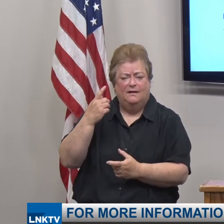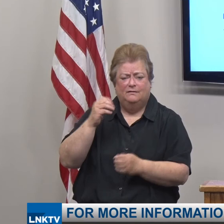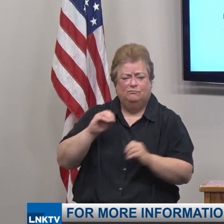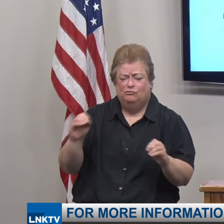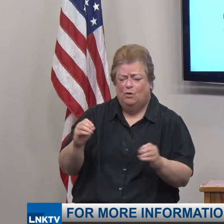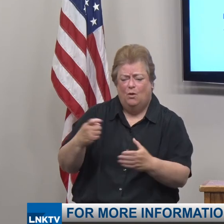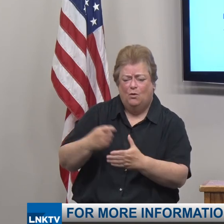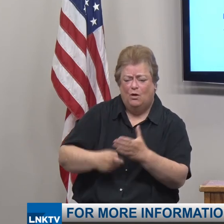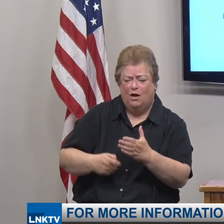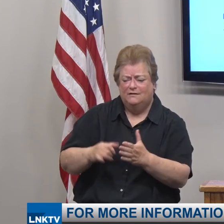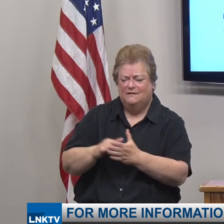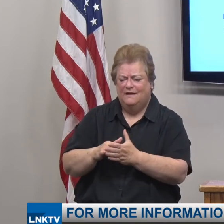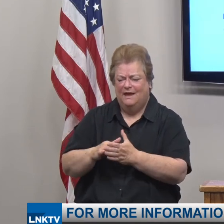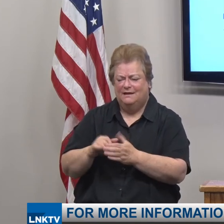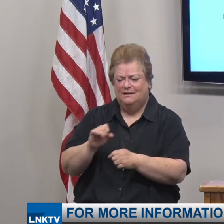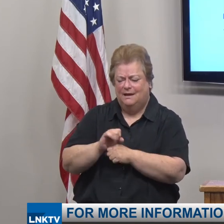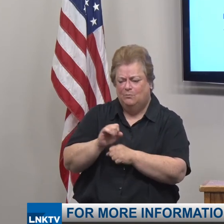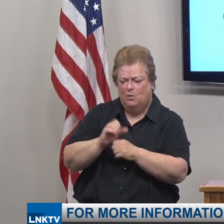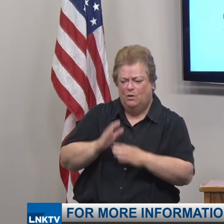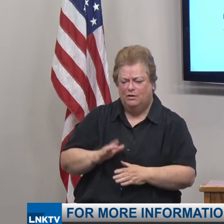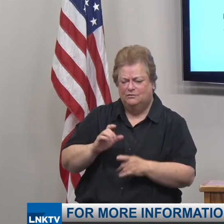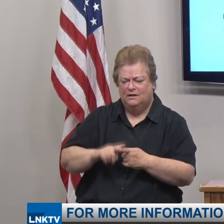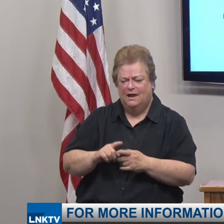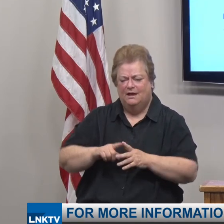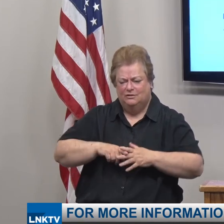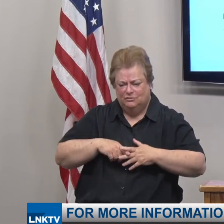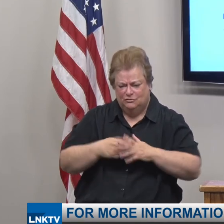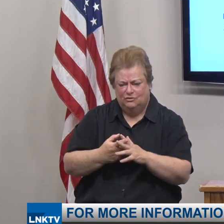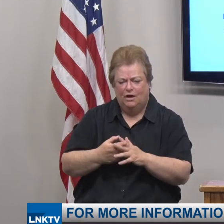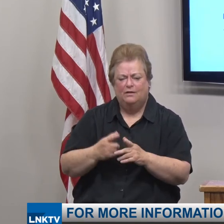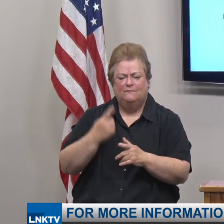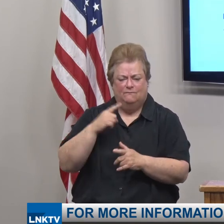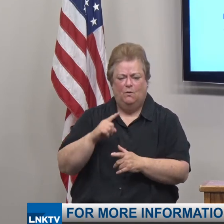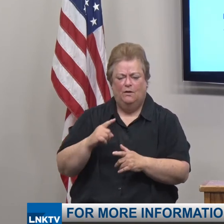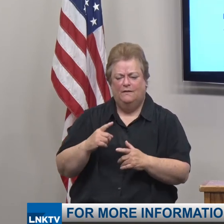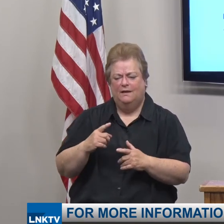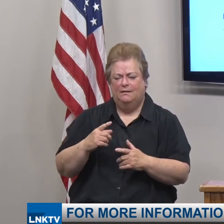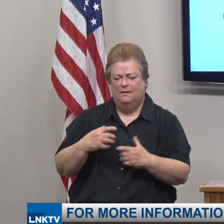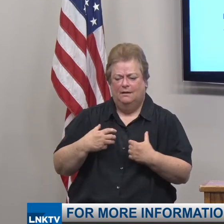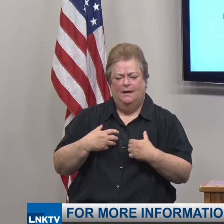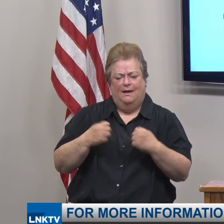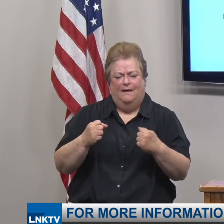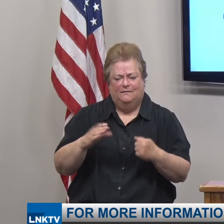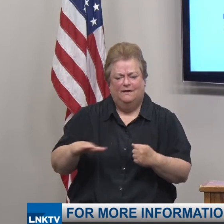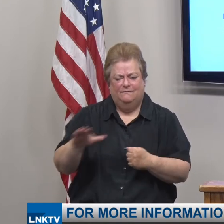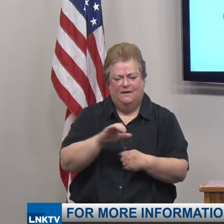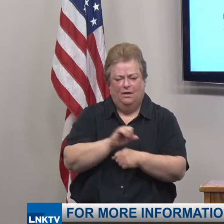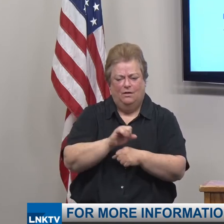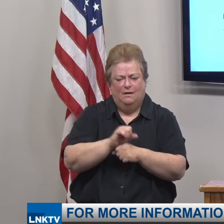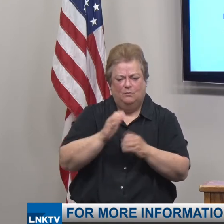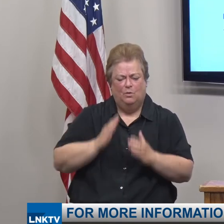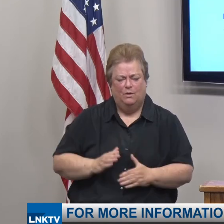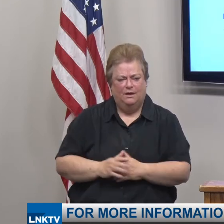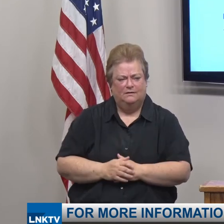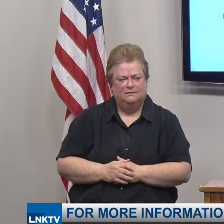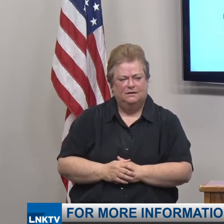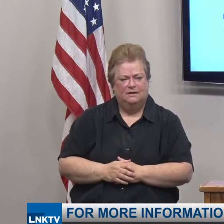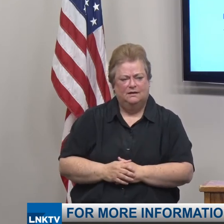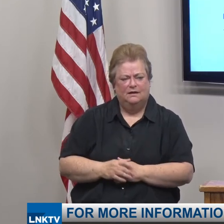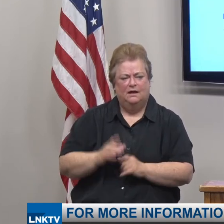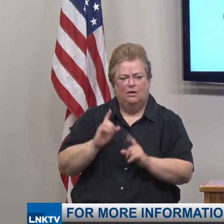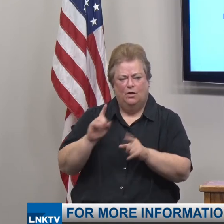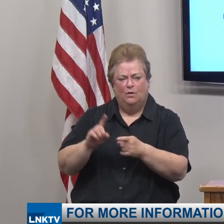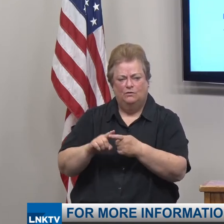that employers can readily implement to promote employee well-being. For information on how to participate, to the